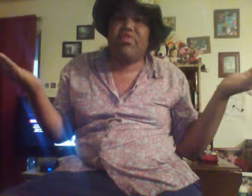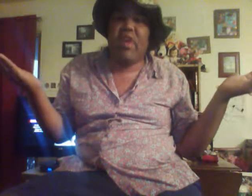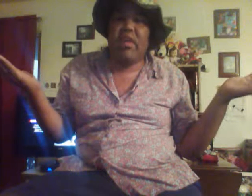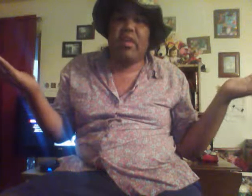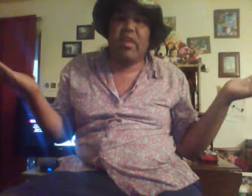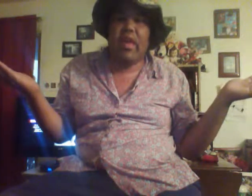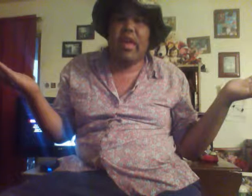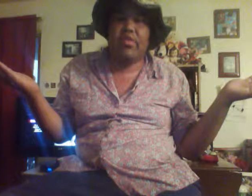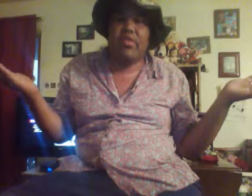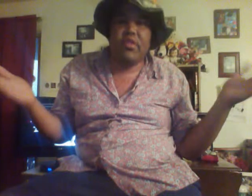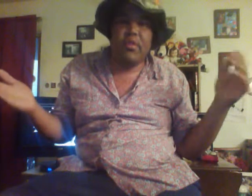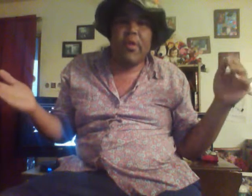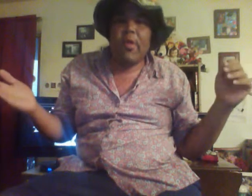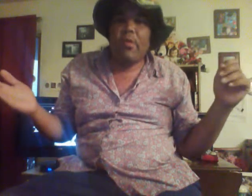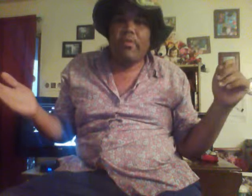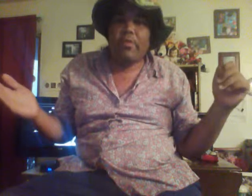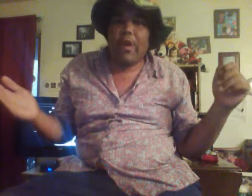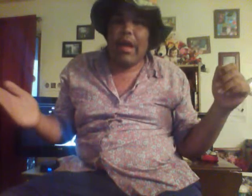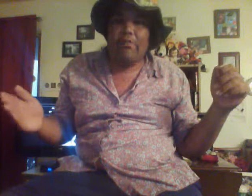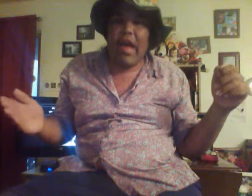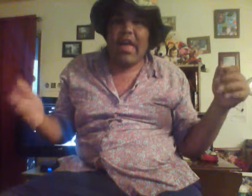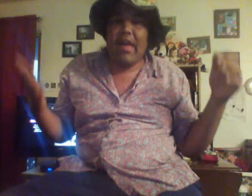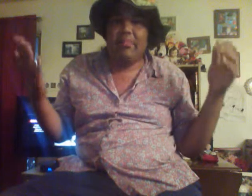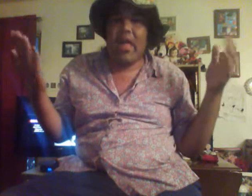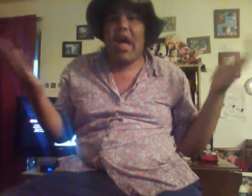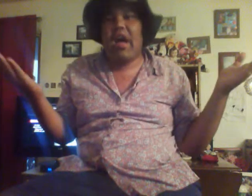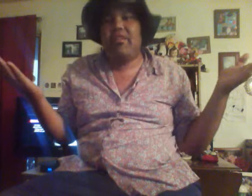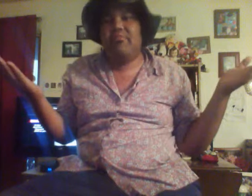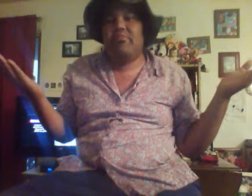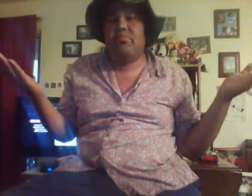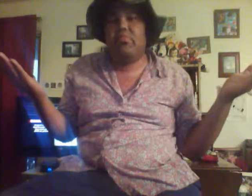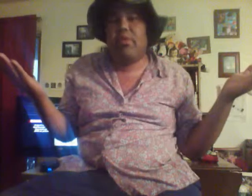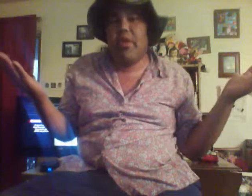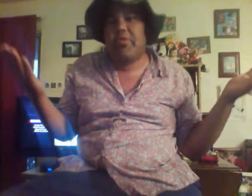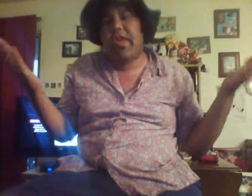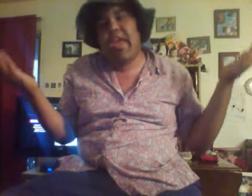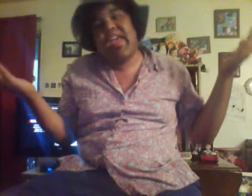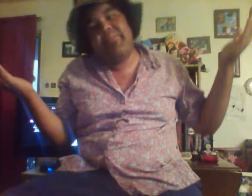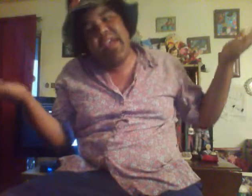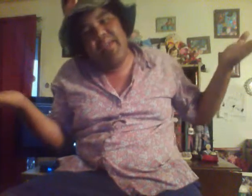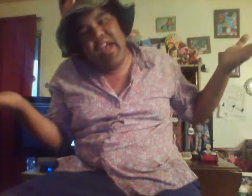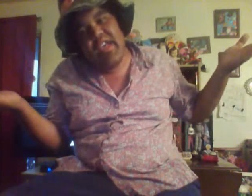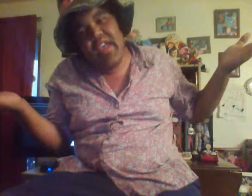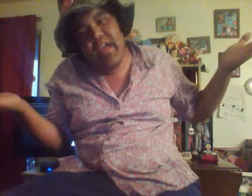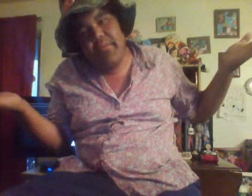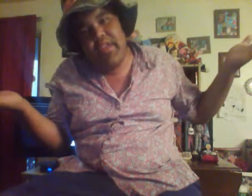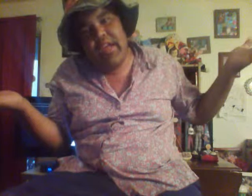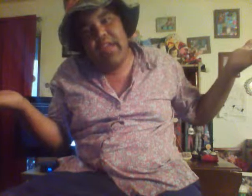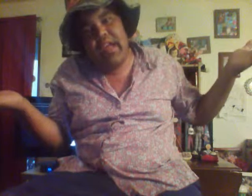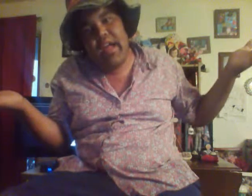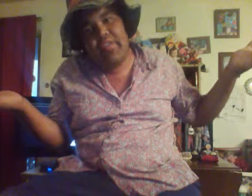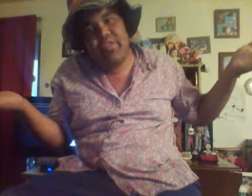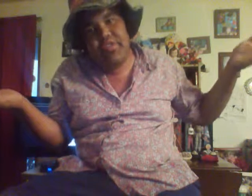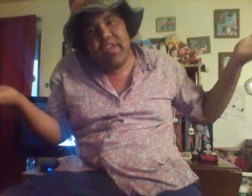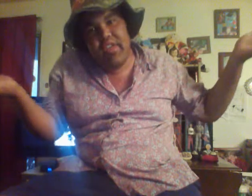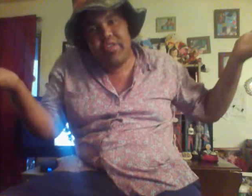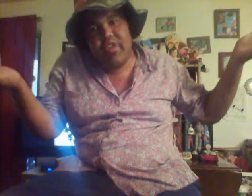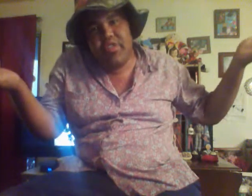with smiling and answers? I am not. Well, okay. Maybe I am. But I... I'm just thinking this